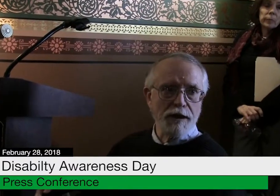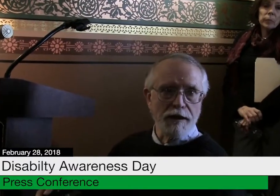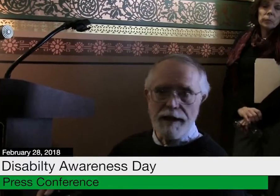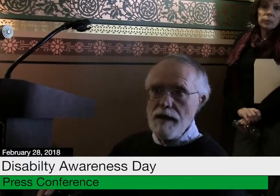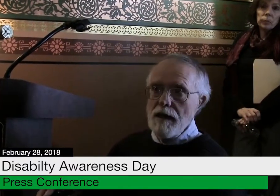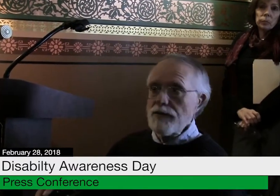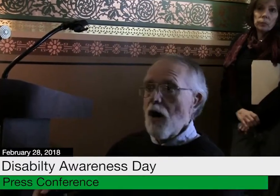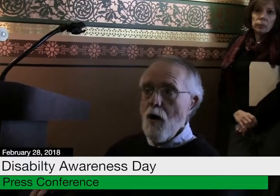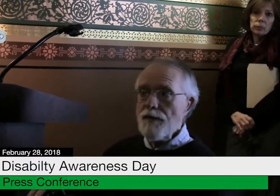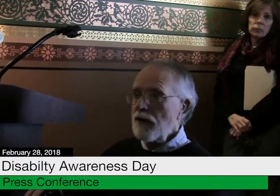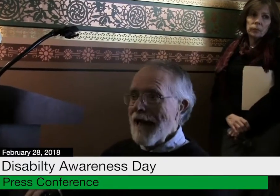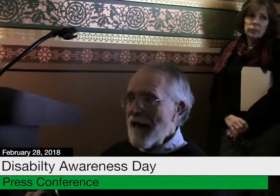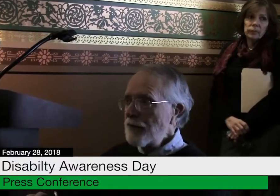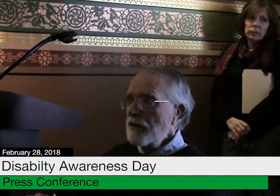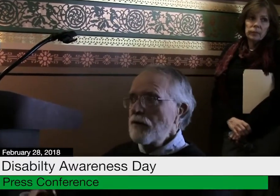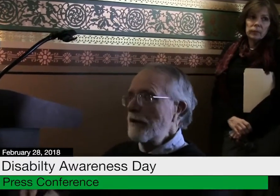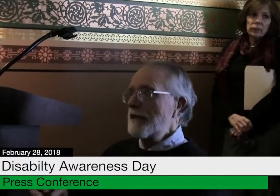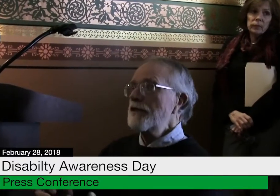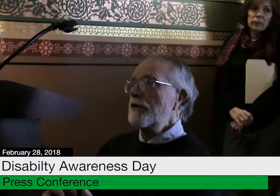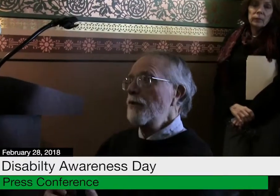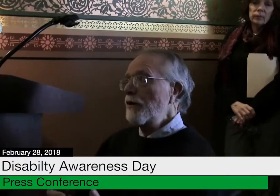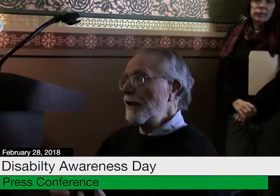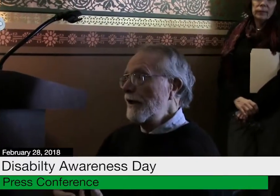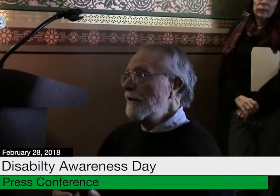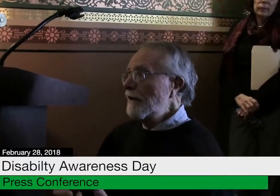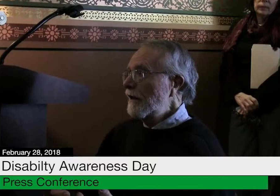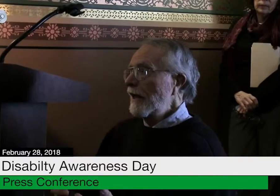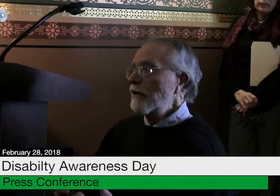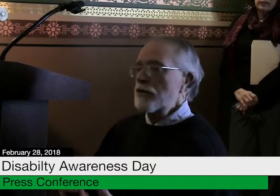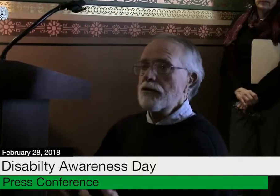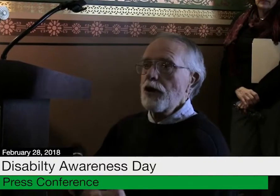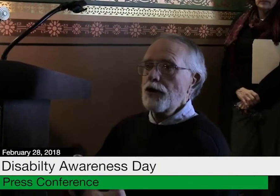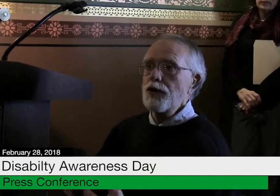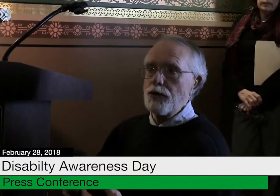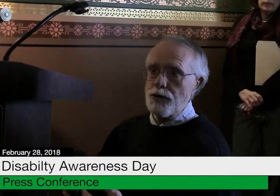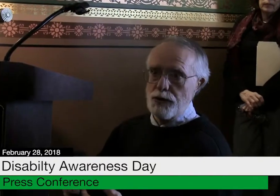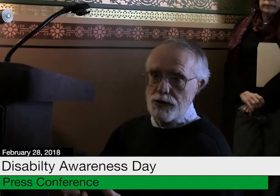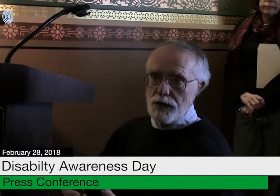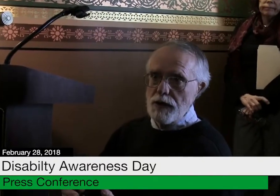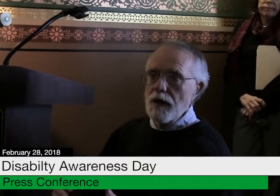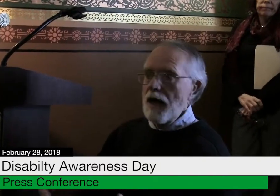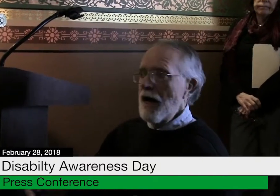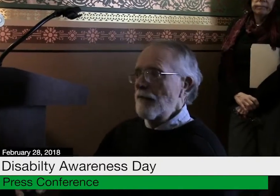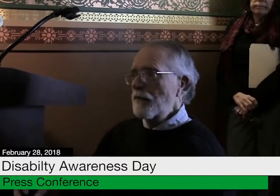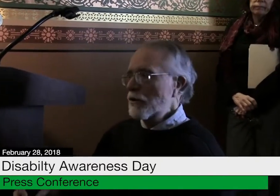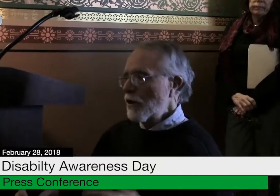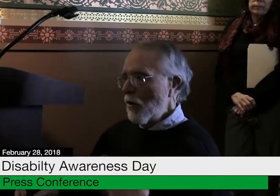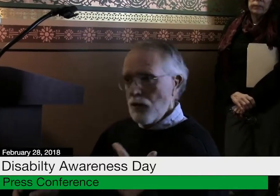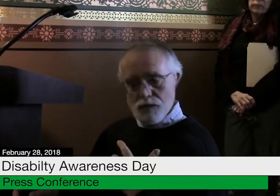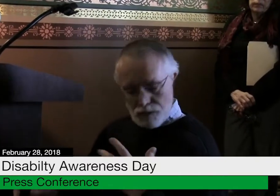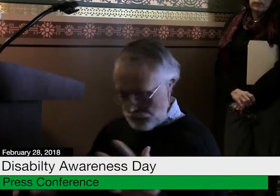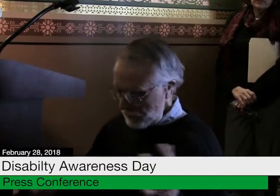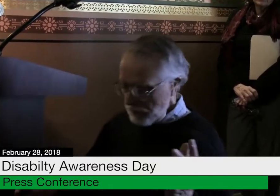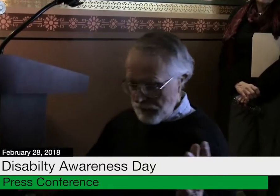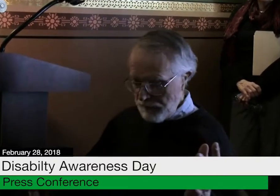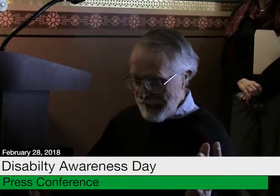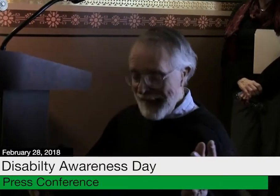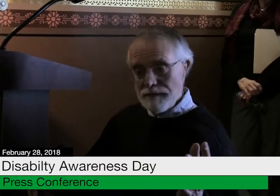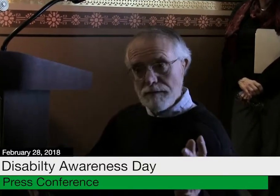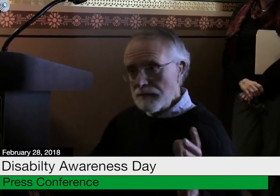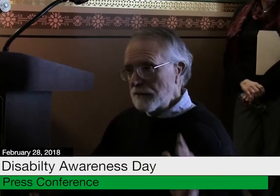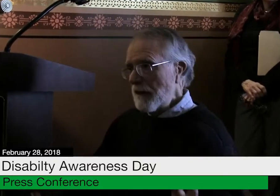unfortunately, the overlap with this community is huge. So